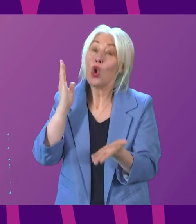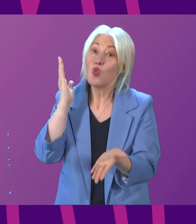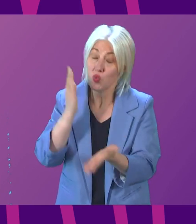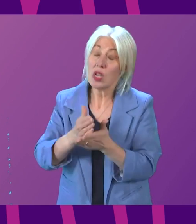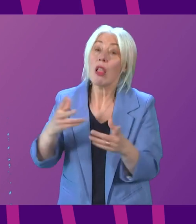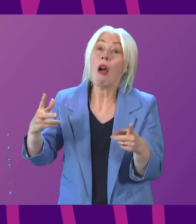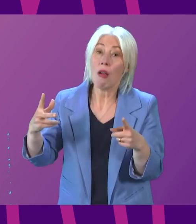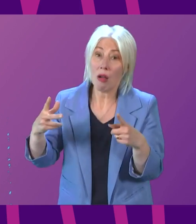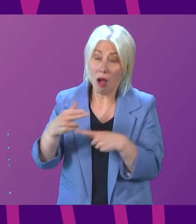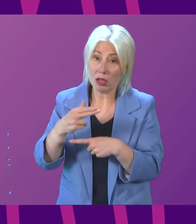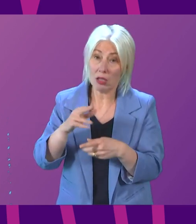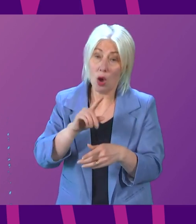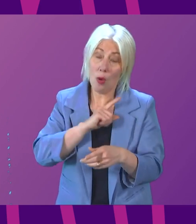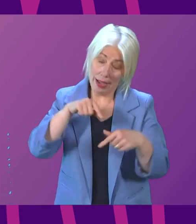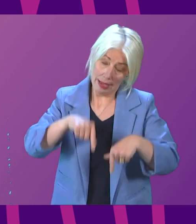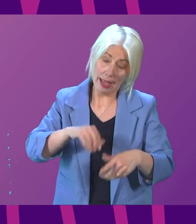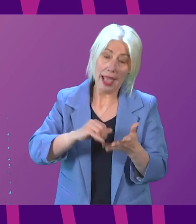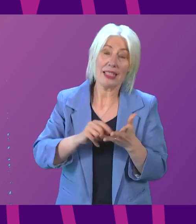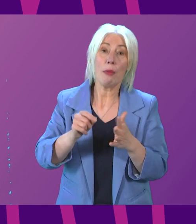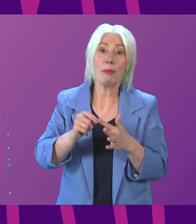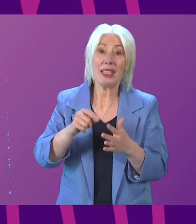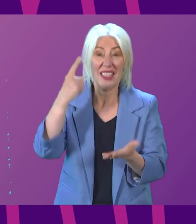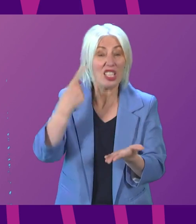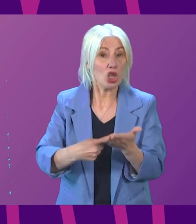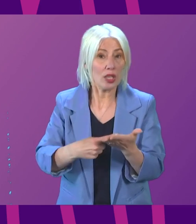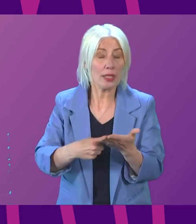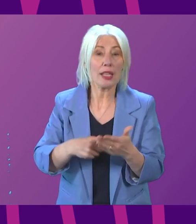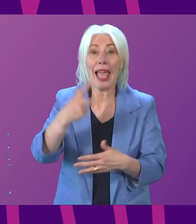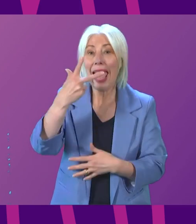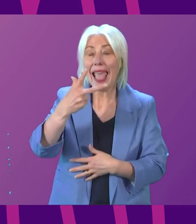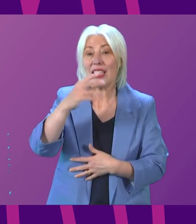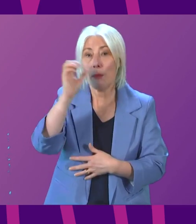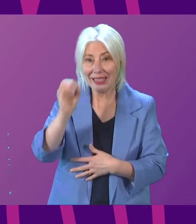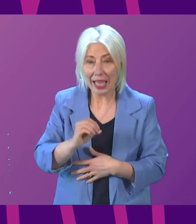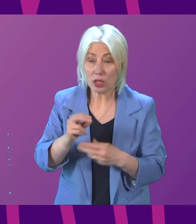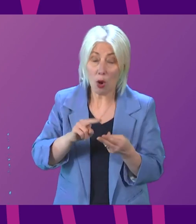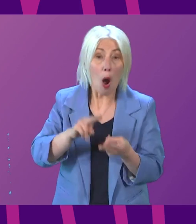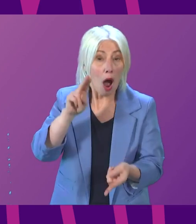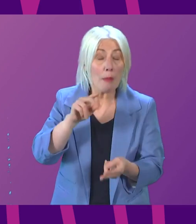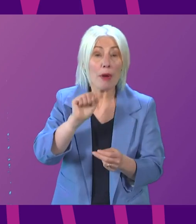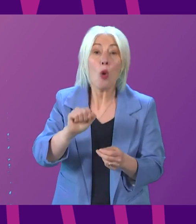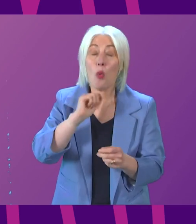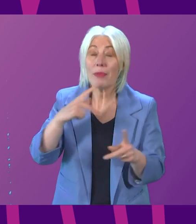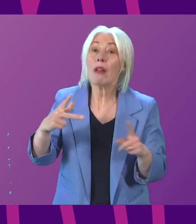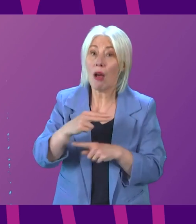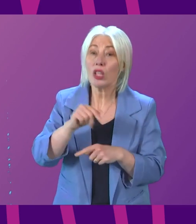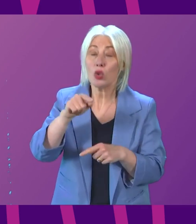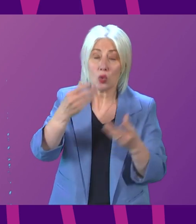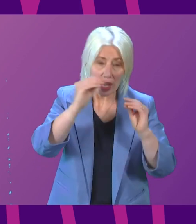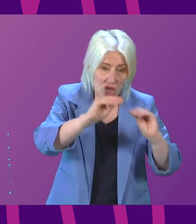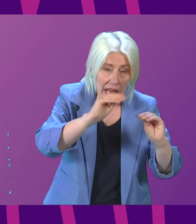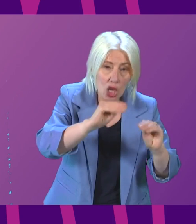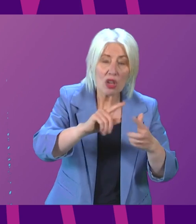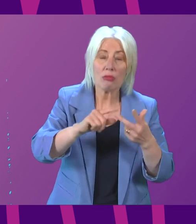thanks to this SNP Government's choices, real terms cuts of 8% and more in the years ahead to education,